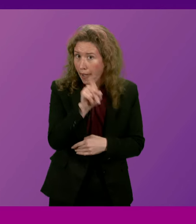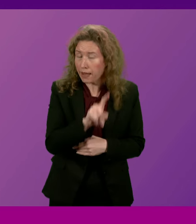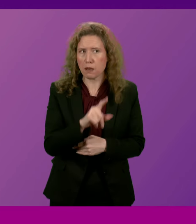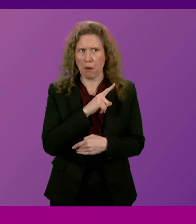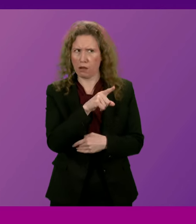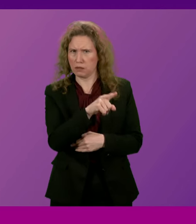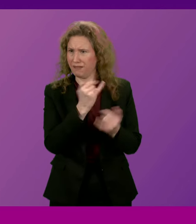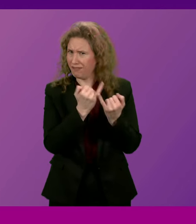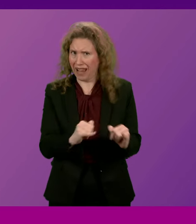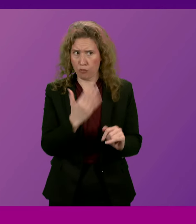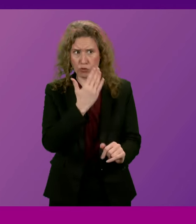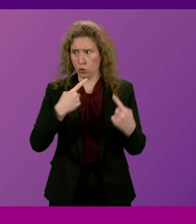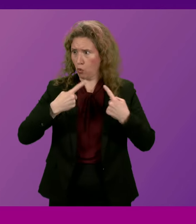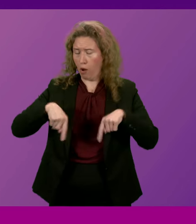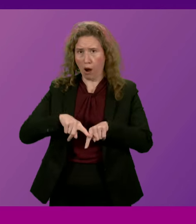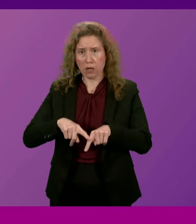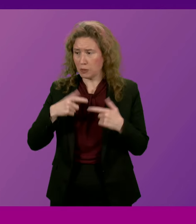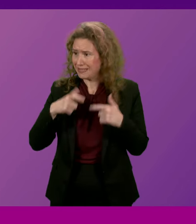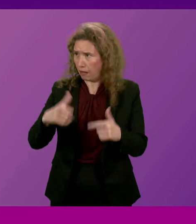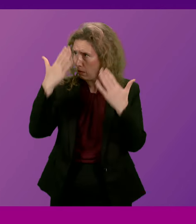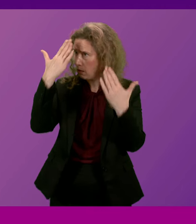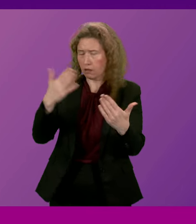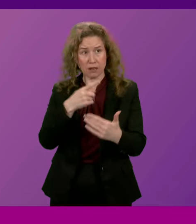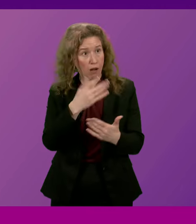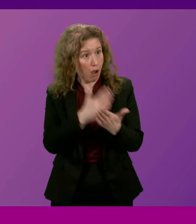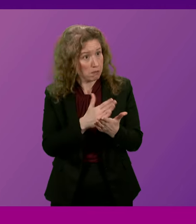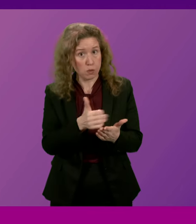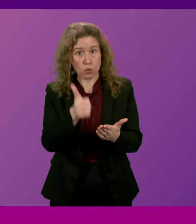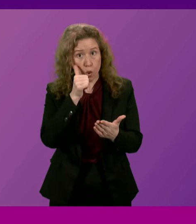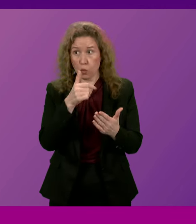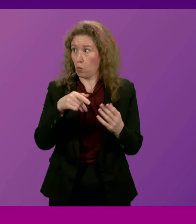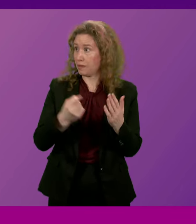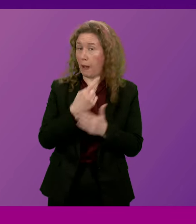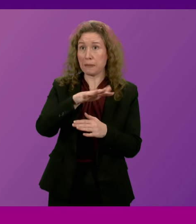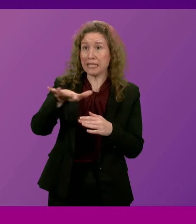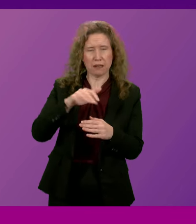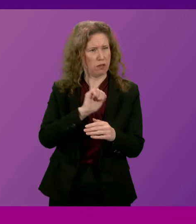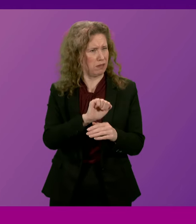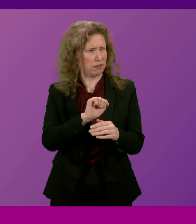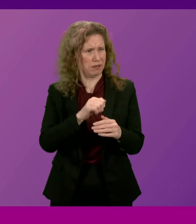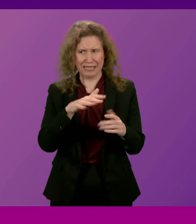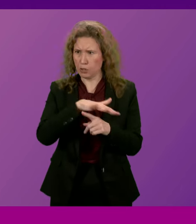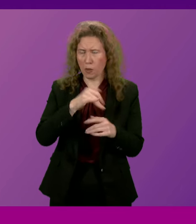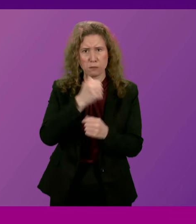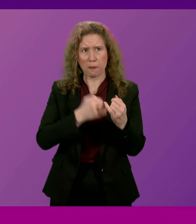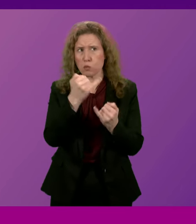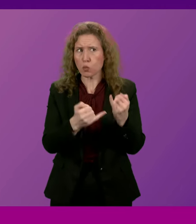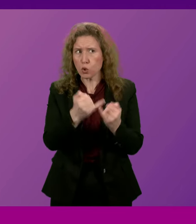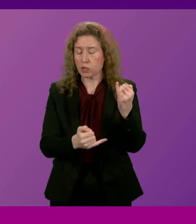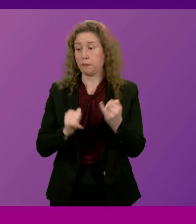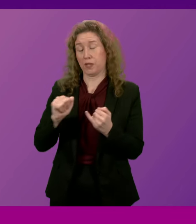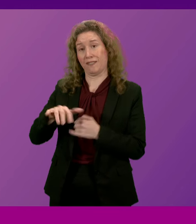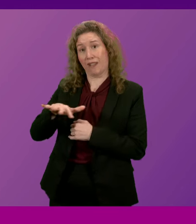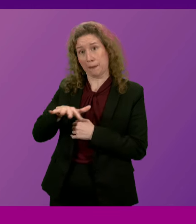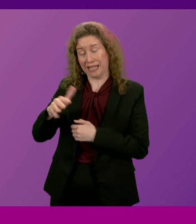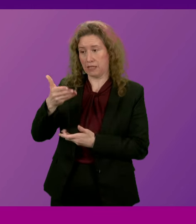she has certainly failed to reassure us that she has a grip on the worsening situation. Alistair Wilson's family described